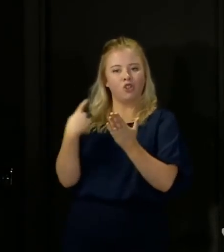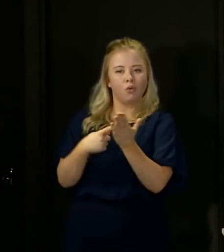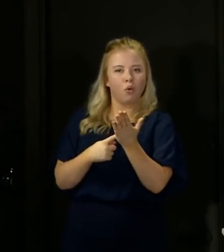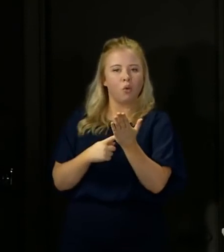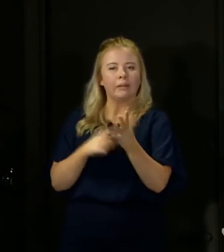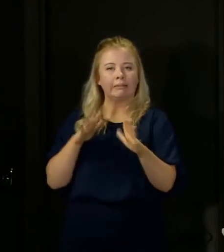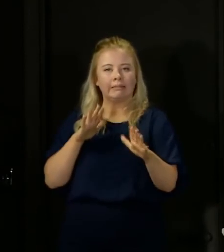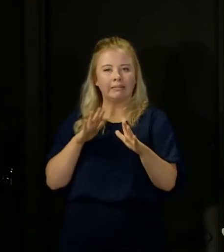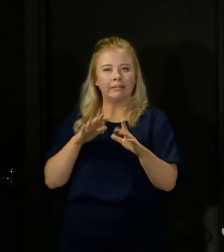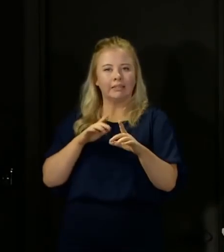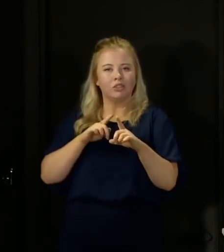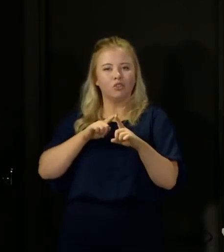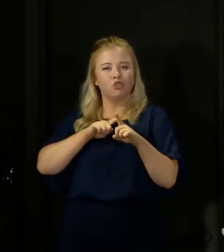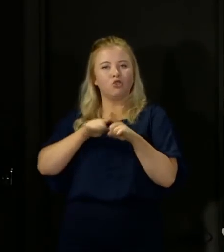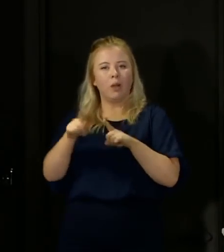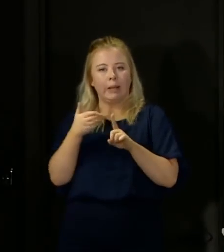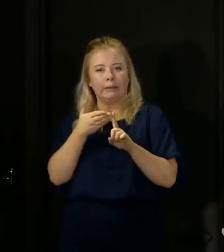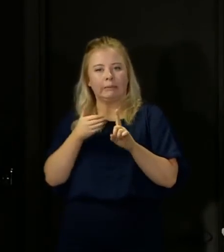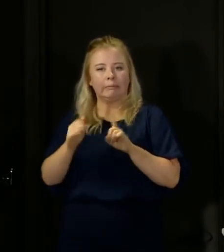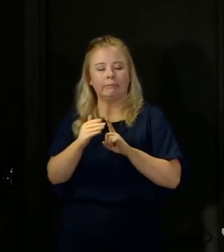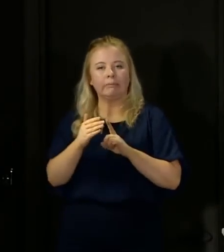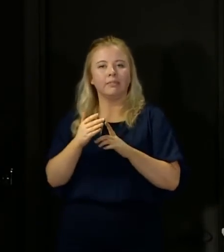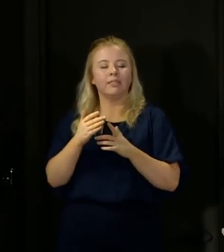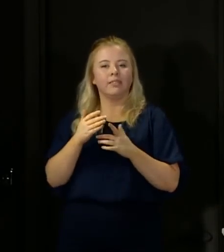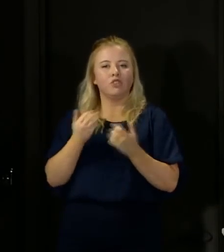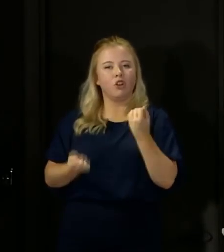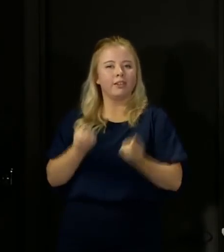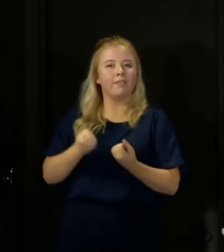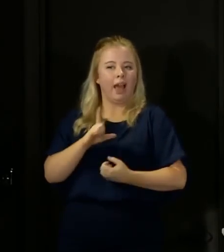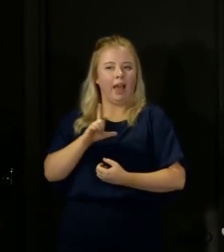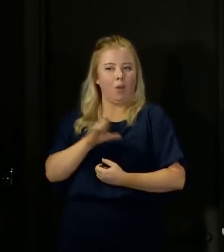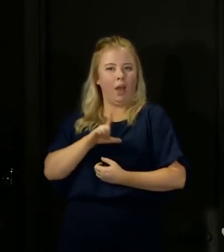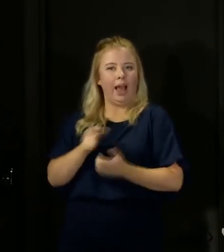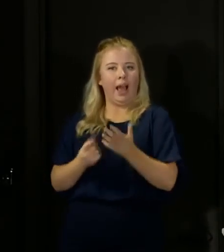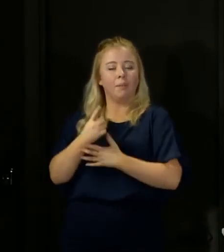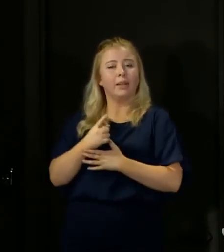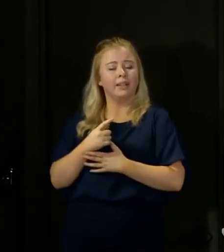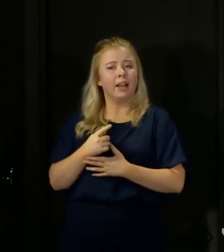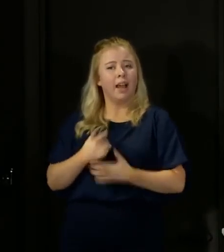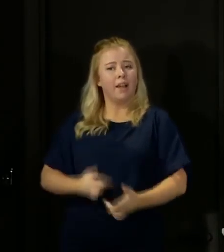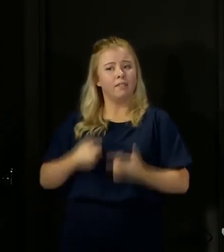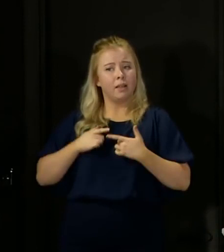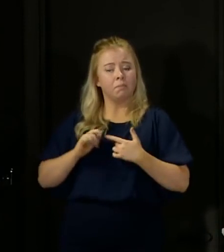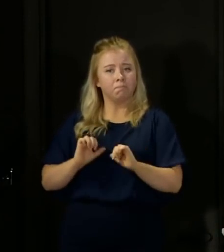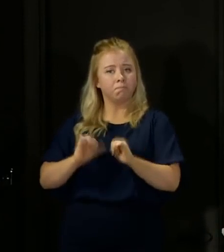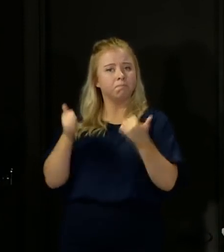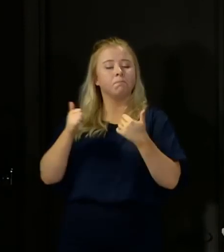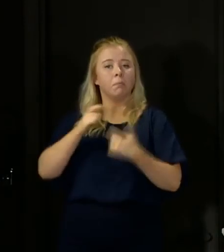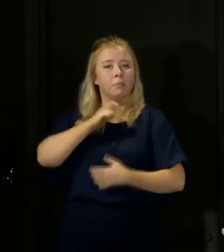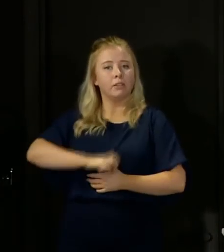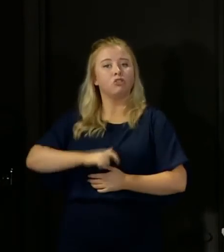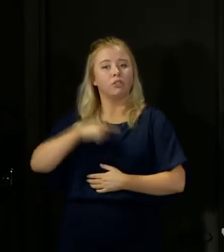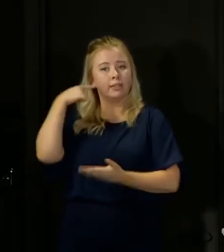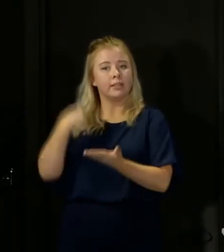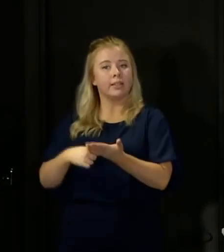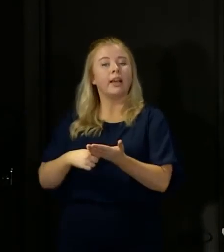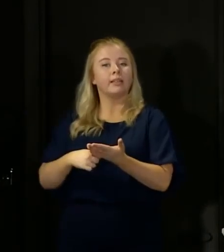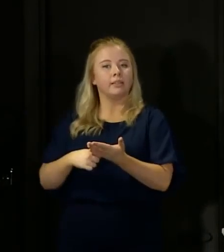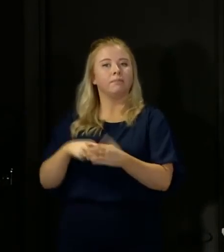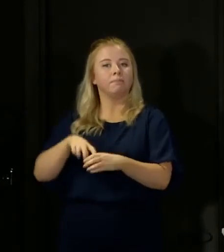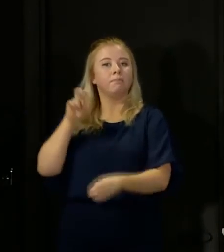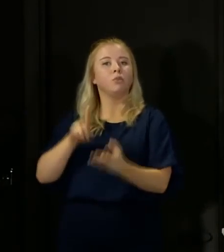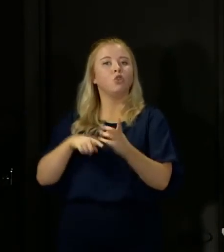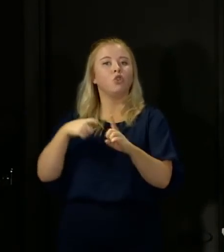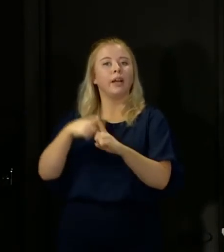try and somehow justify it is not acceptable either. And I think he's taken the principled position of resigning from